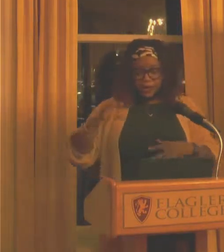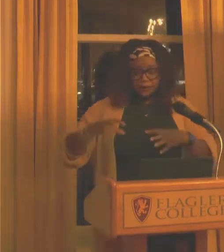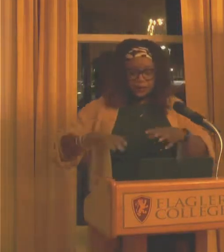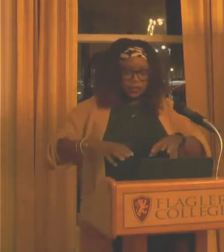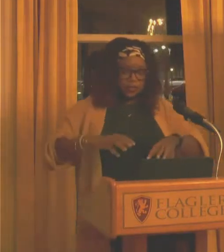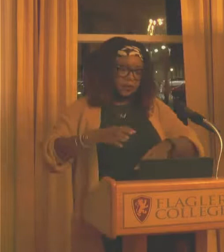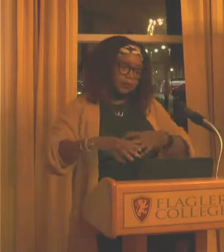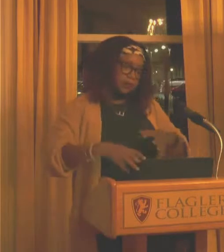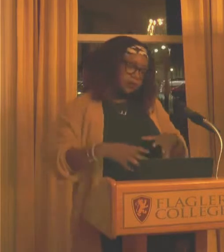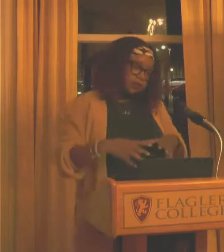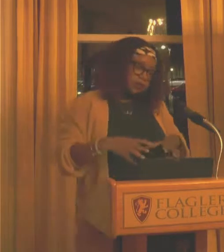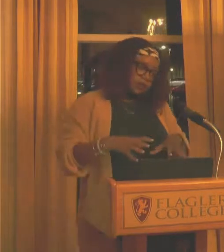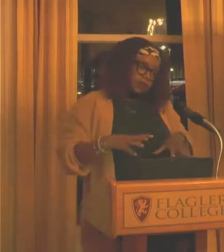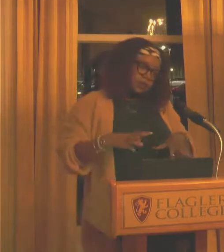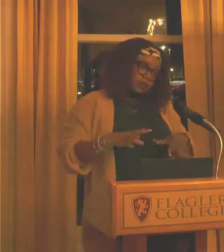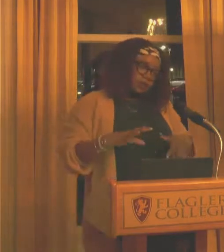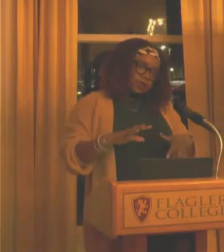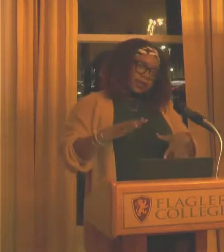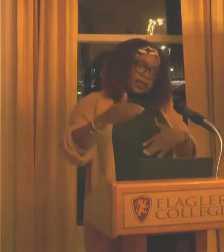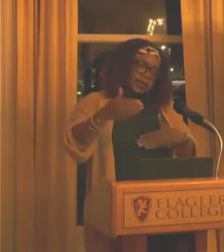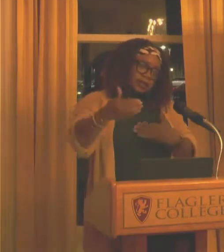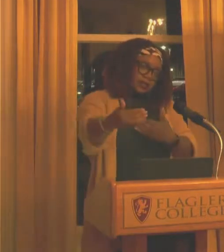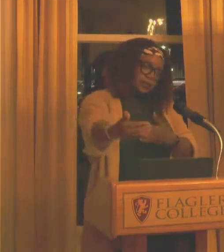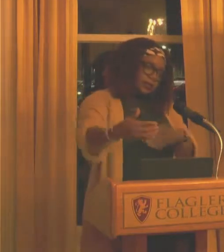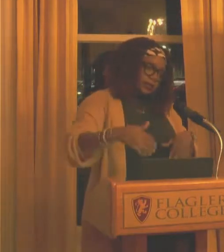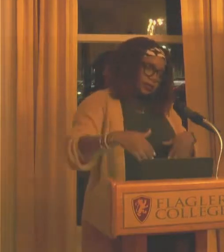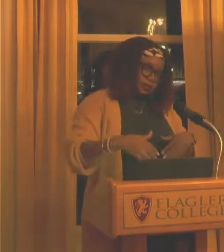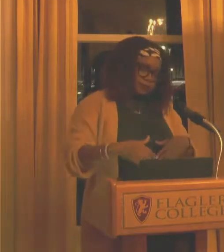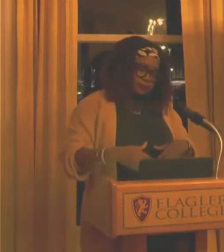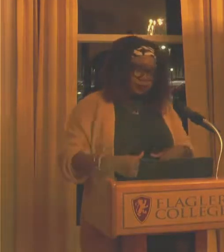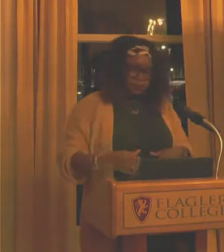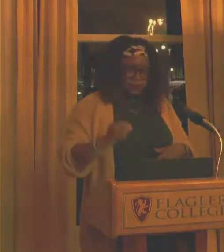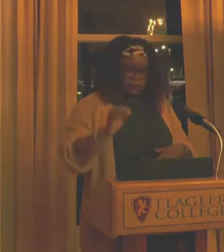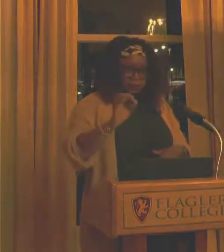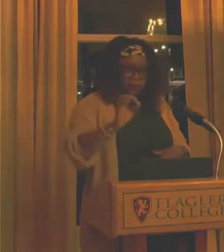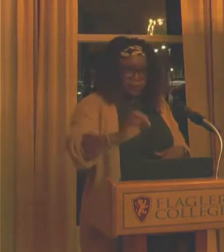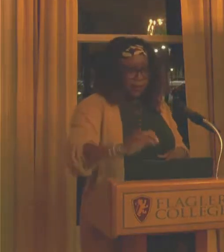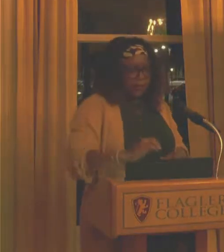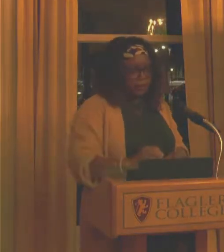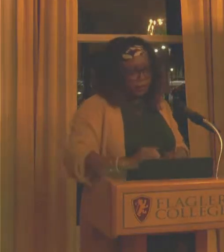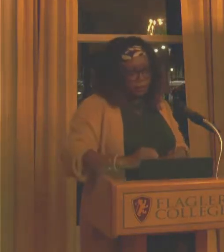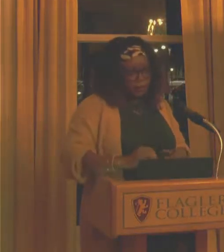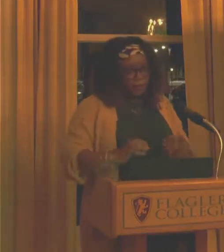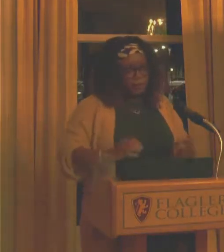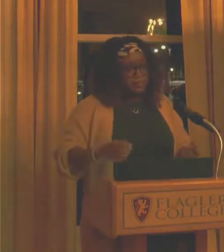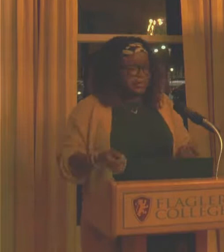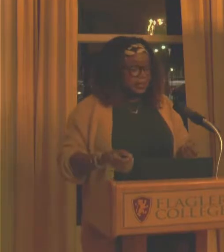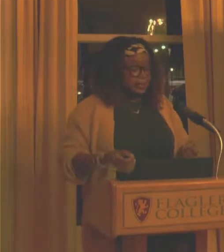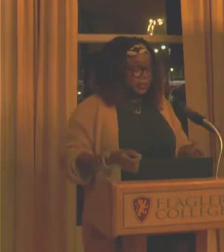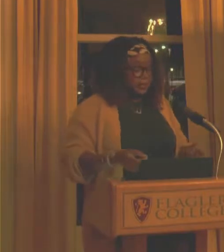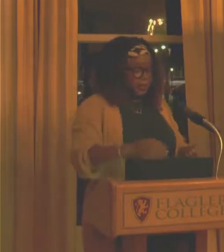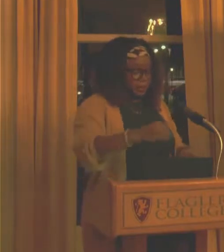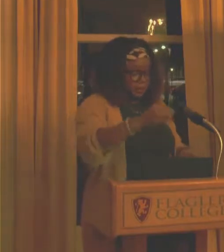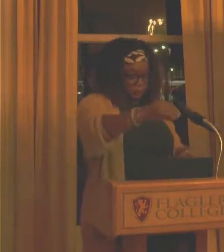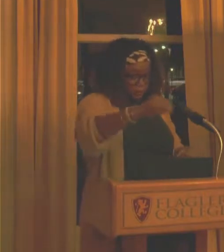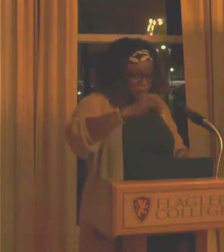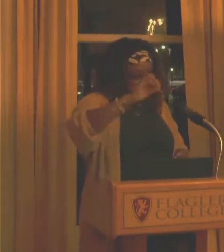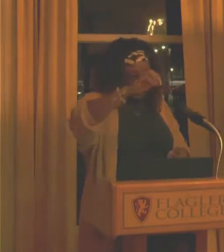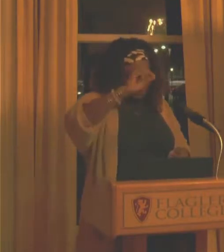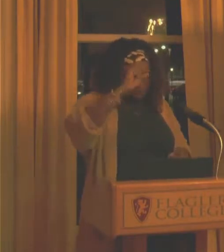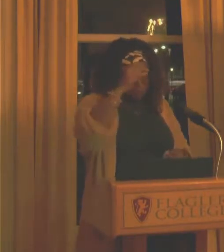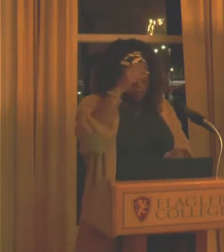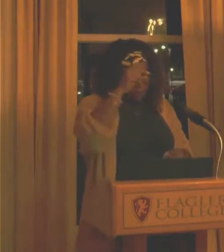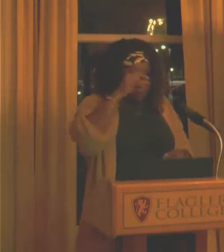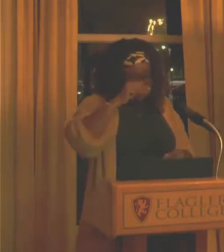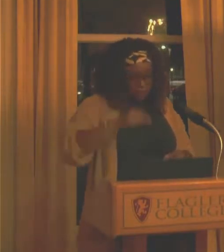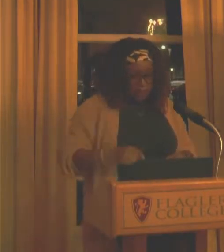I force people to engage a little bit more. By writing this on the wall, you can tell how small it is because you can